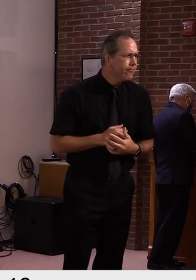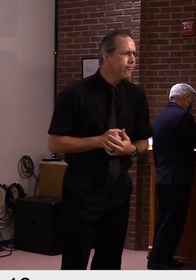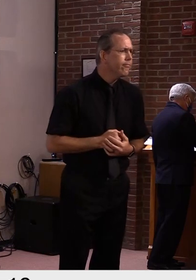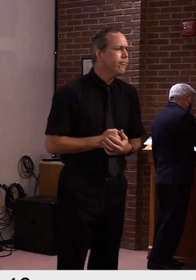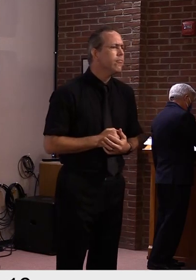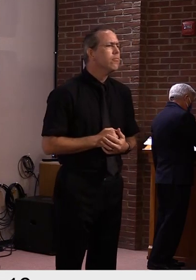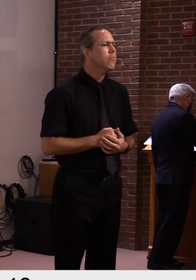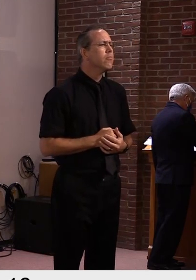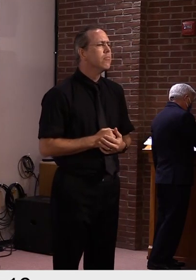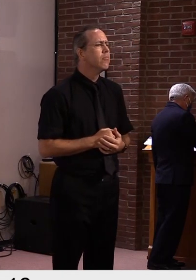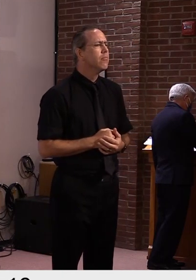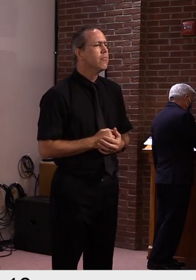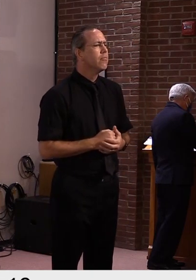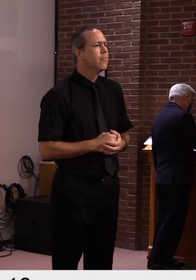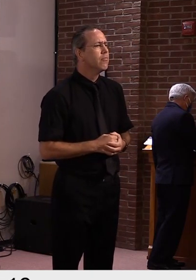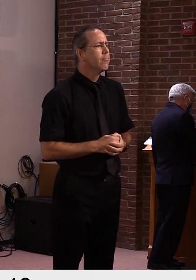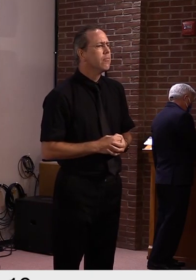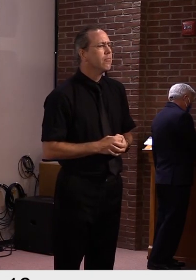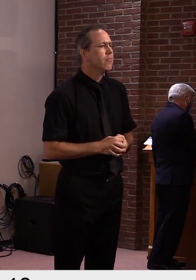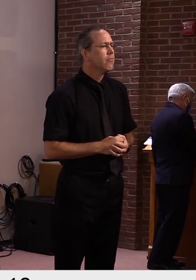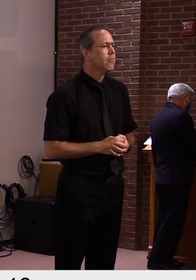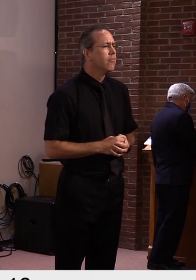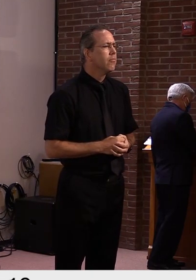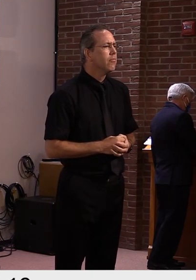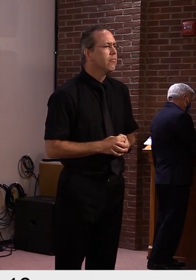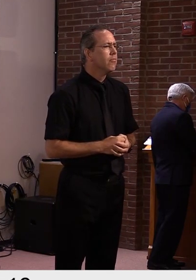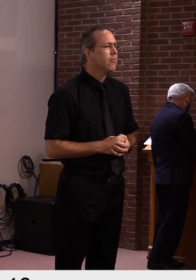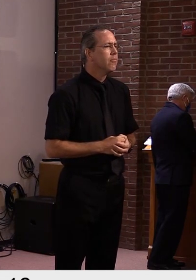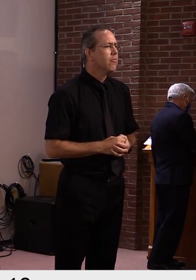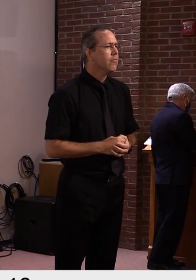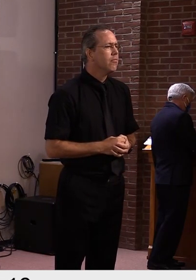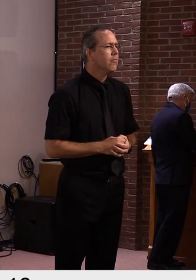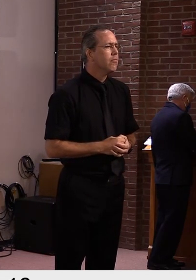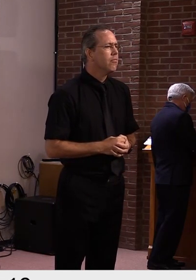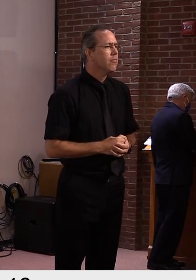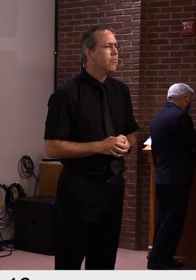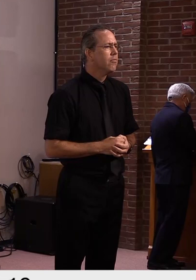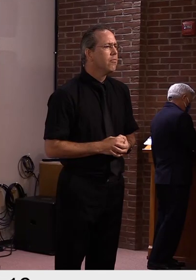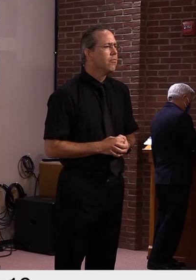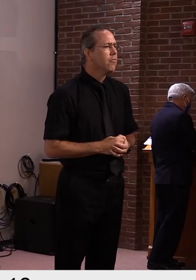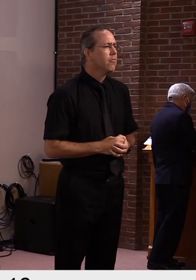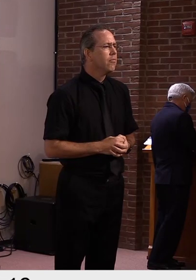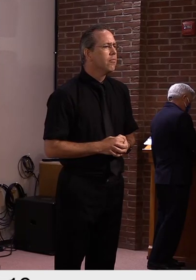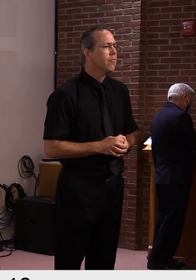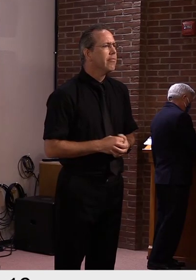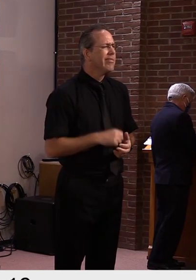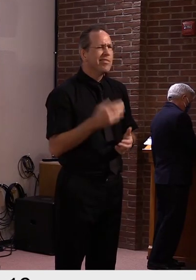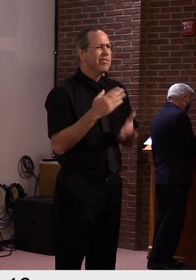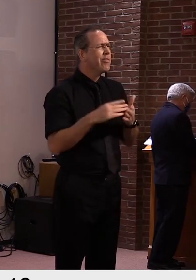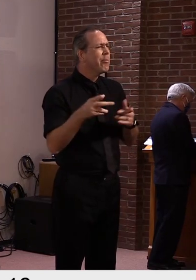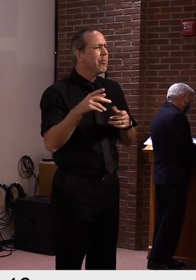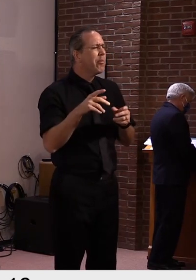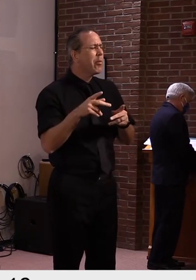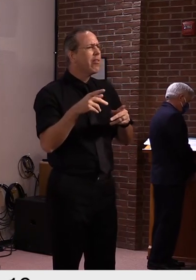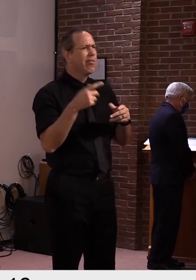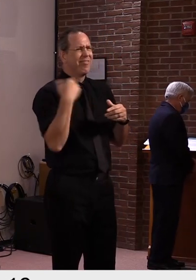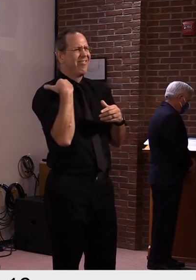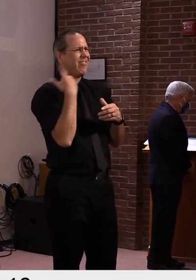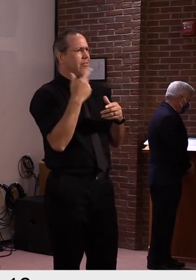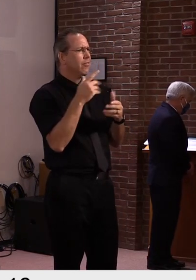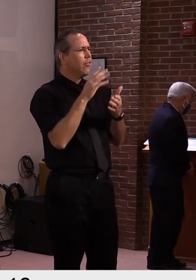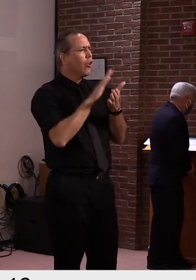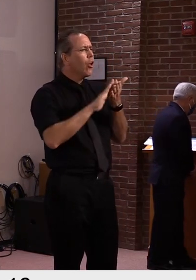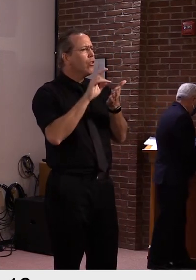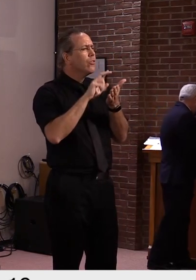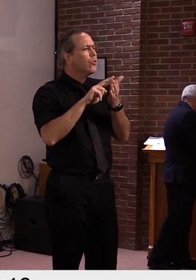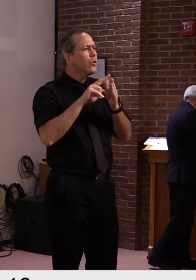like UVM or college parties around the Burlington areas. And I know you said, um, that towns will, you know, be able to limit people's size. But I was just wondering, you